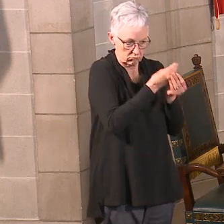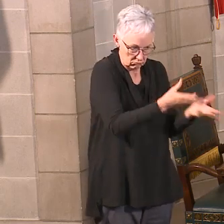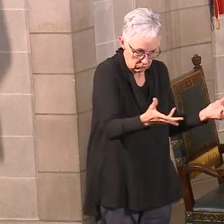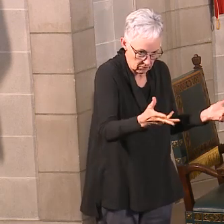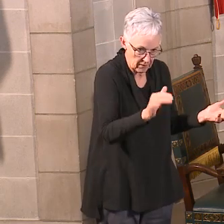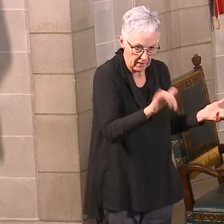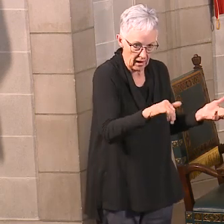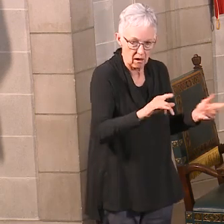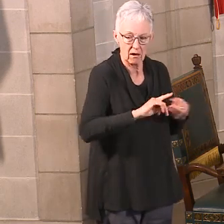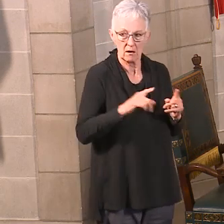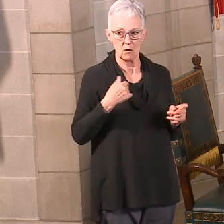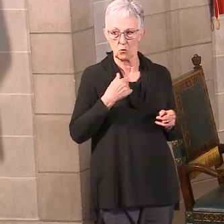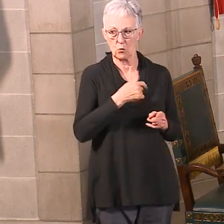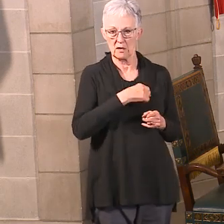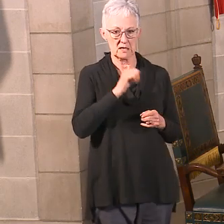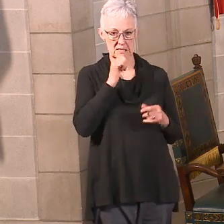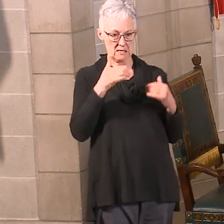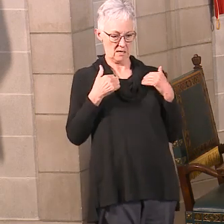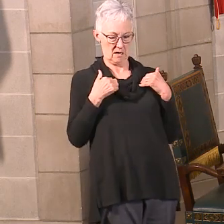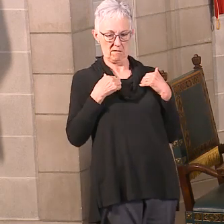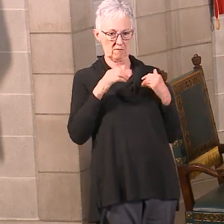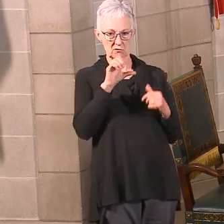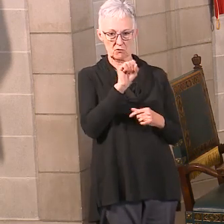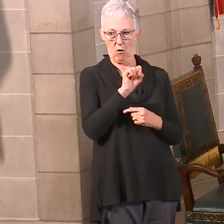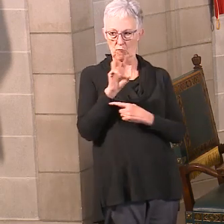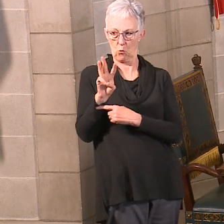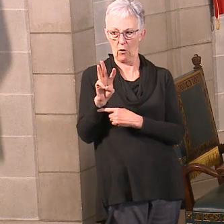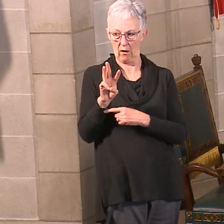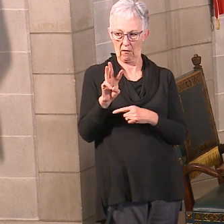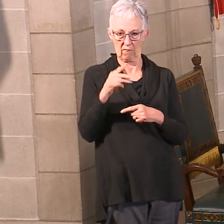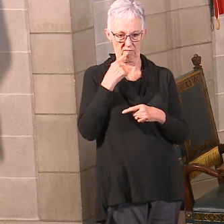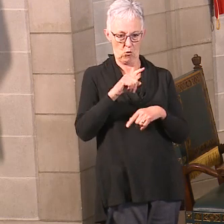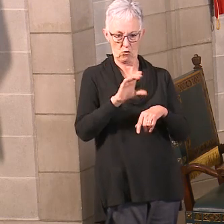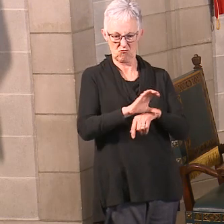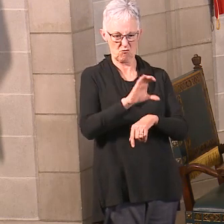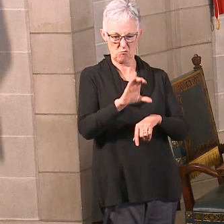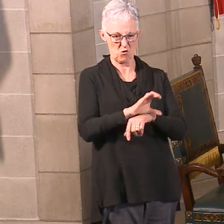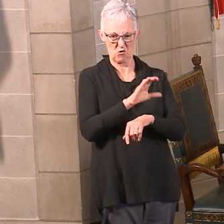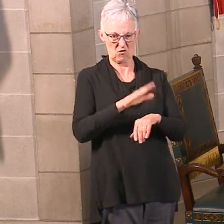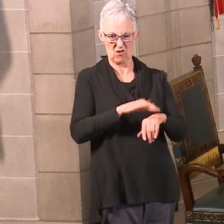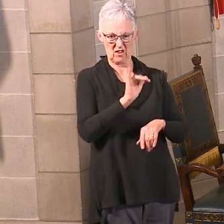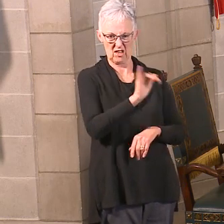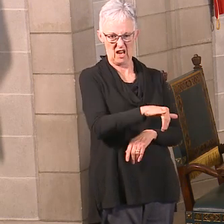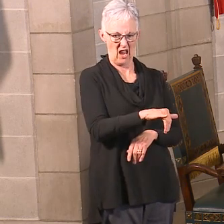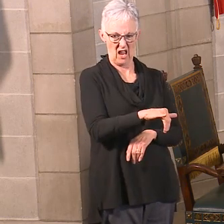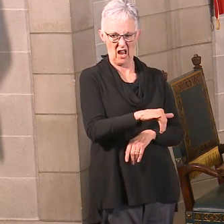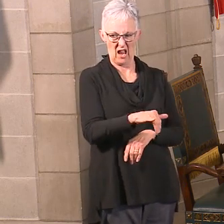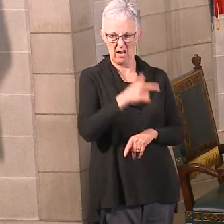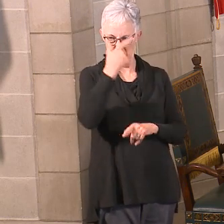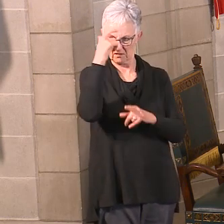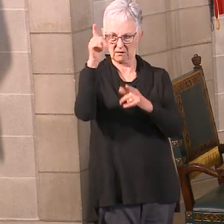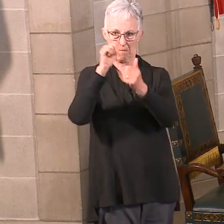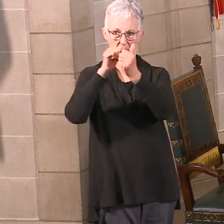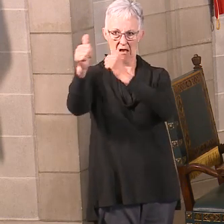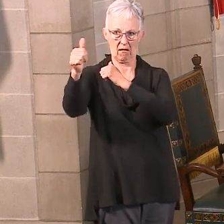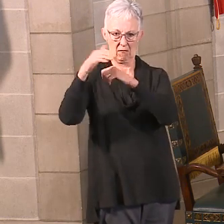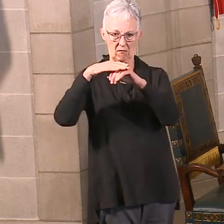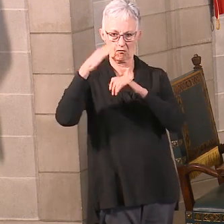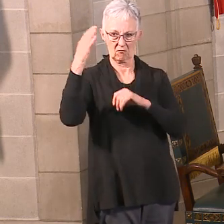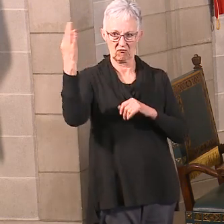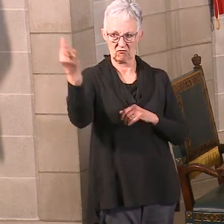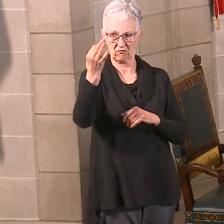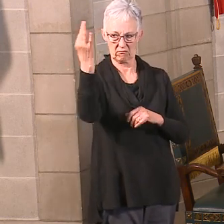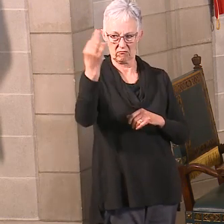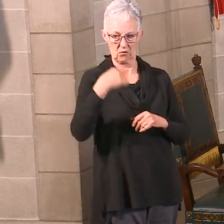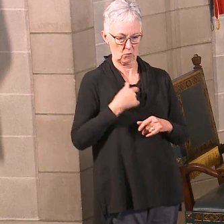not get the software deployed yet that week because it was, like, passed on Friday, and so it was kind of hard to have the software written by Sunday. We